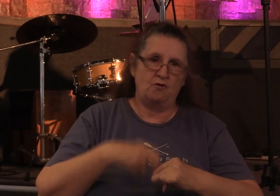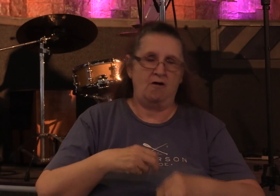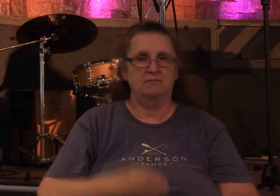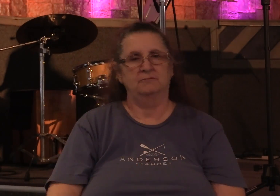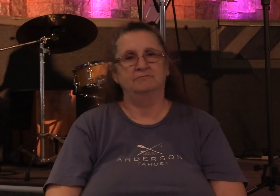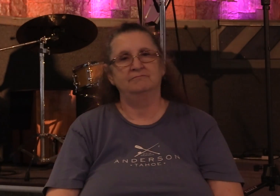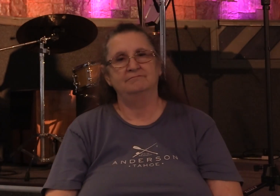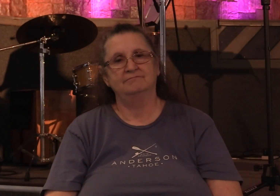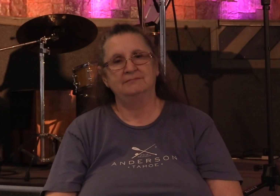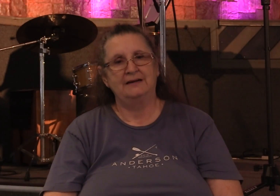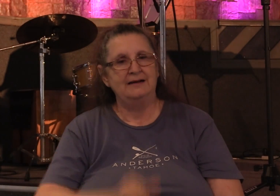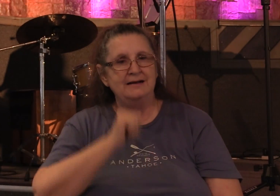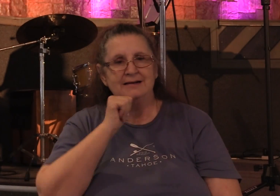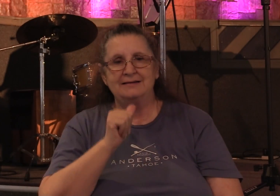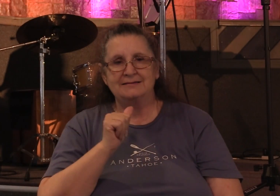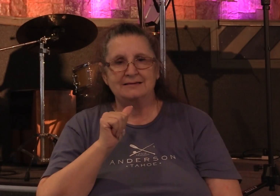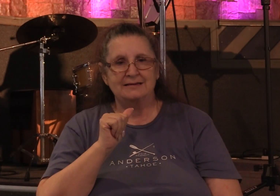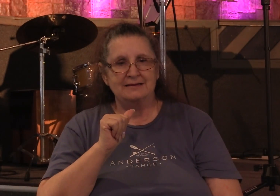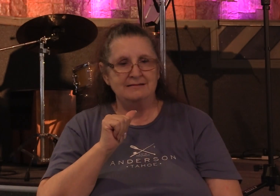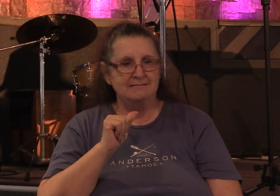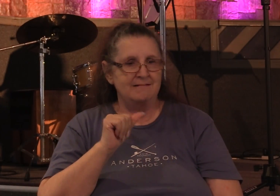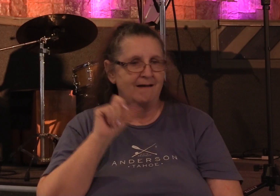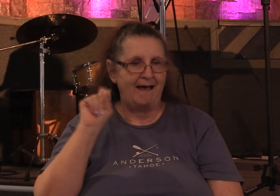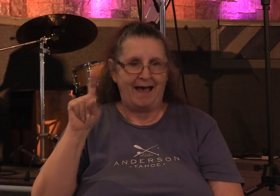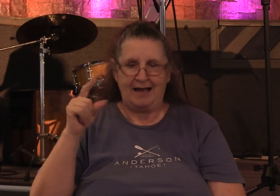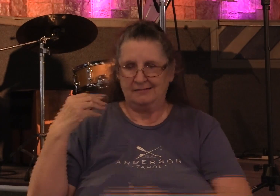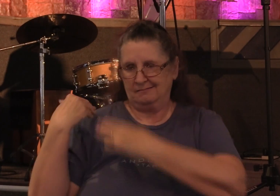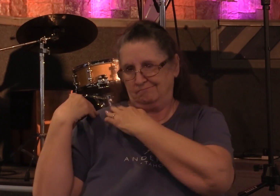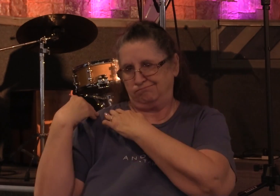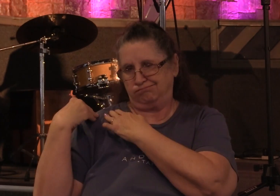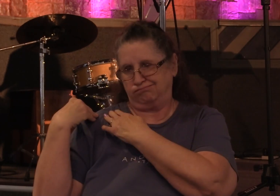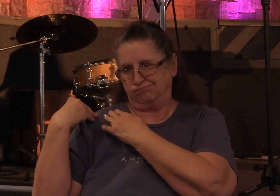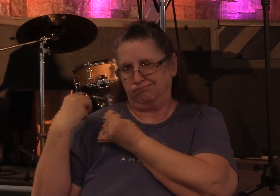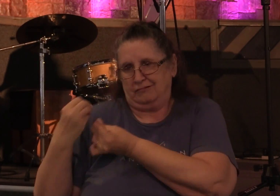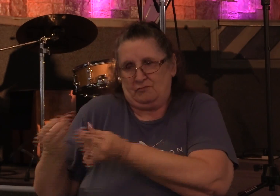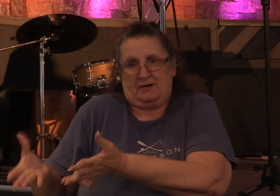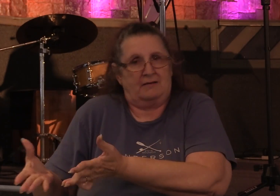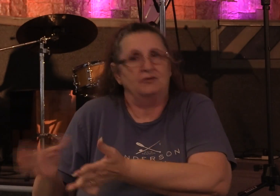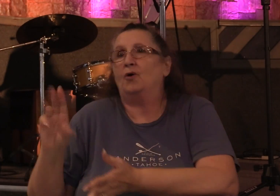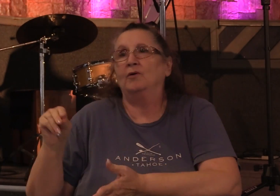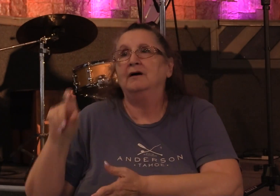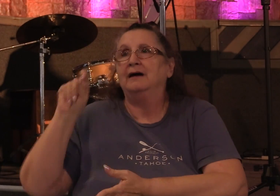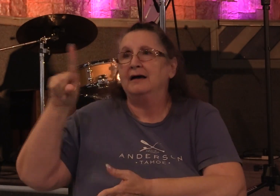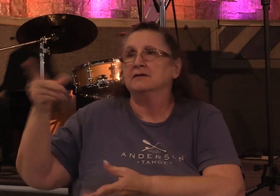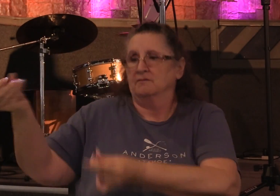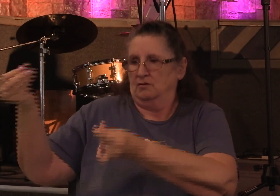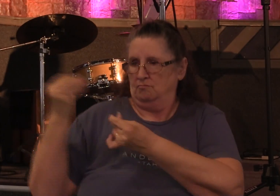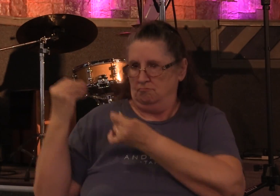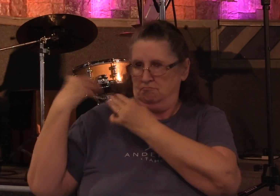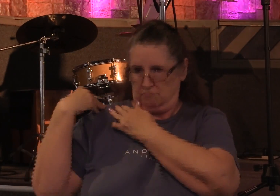They didn't ask for the heavy load to be taken off their backs. Rather, they asked for stronger backs to carry it.